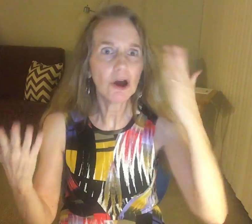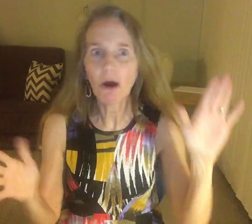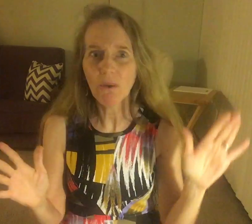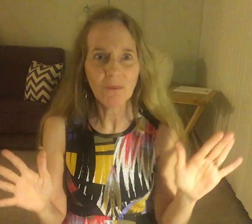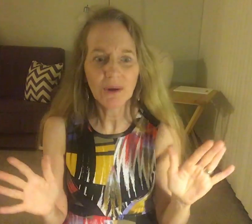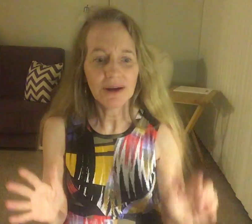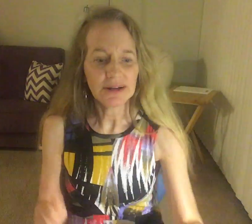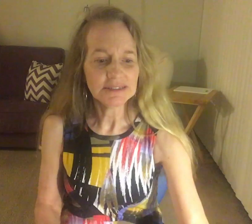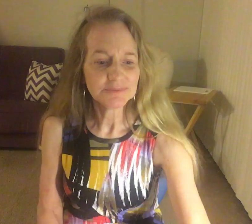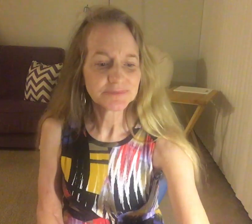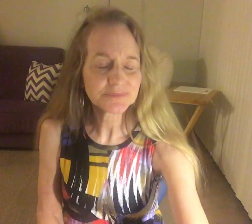know.